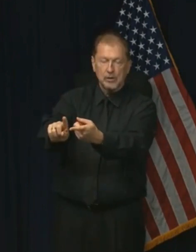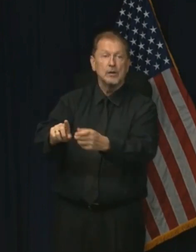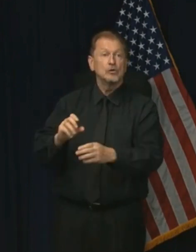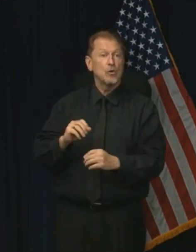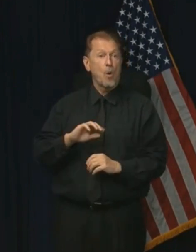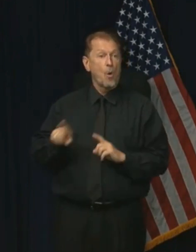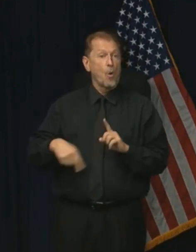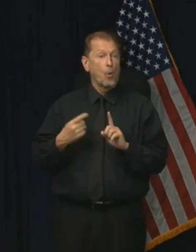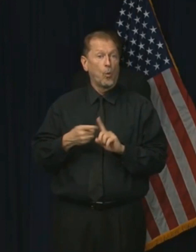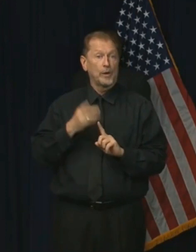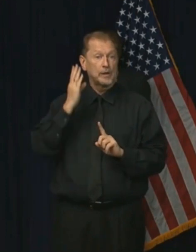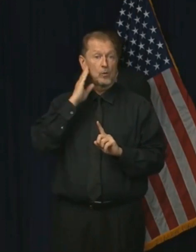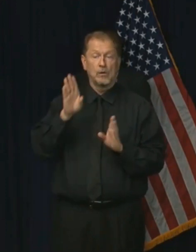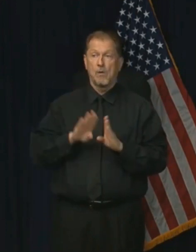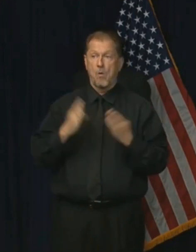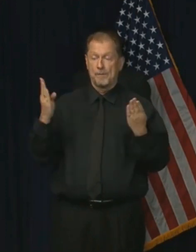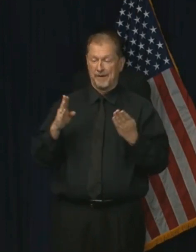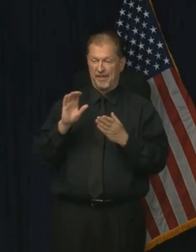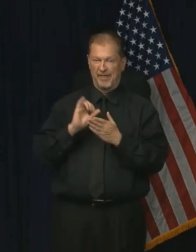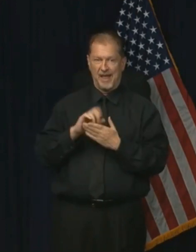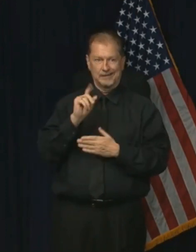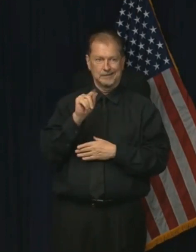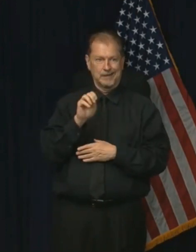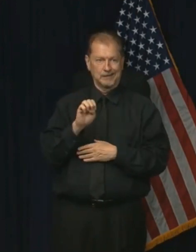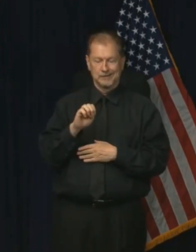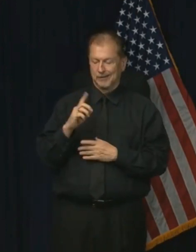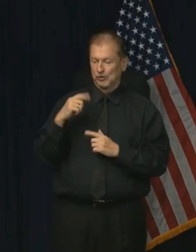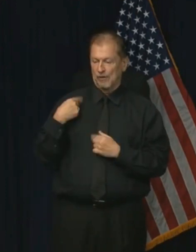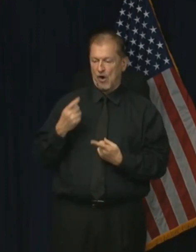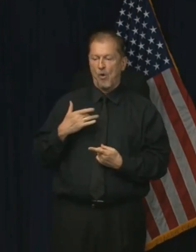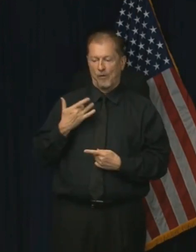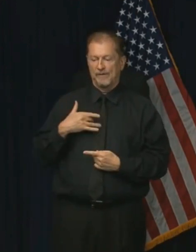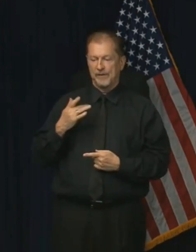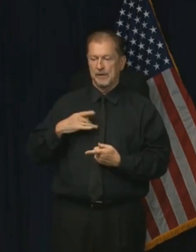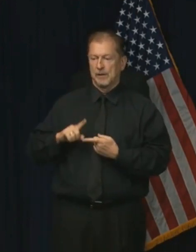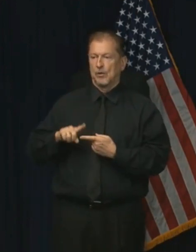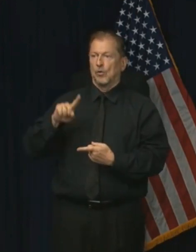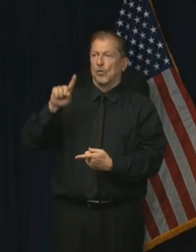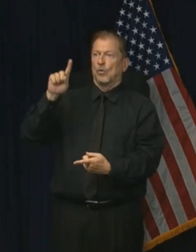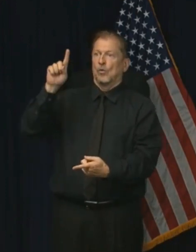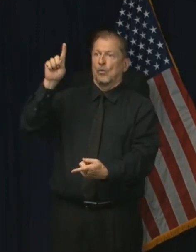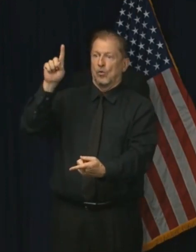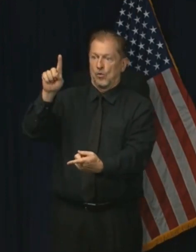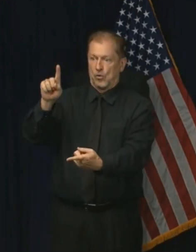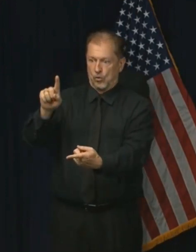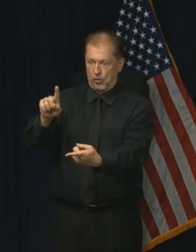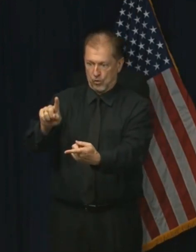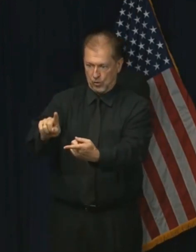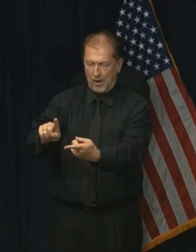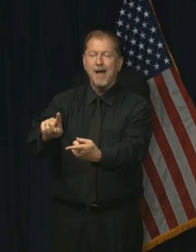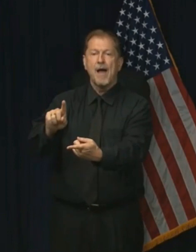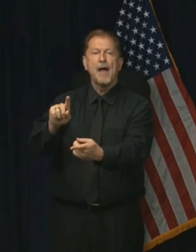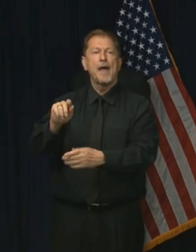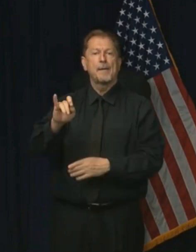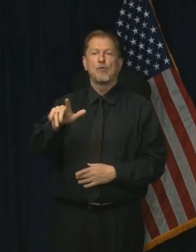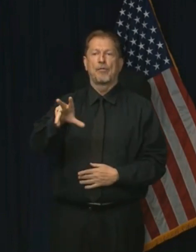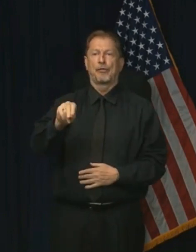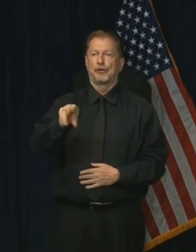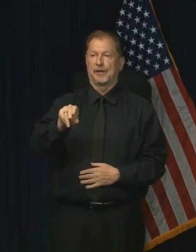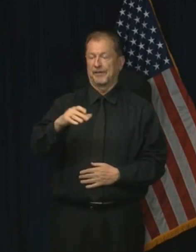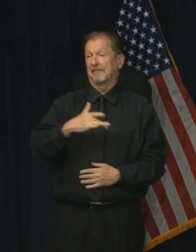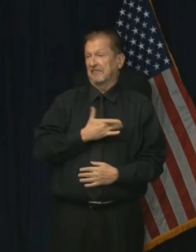educated, you know, date that they've come up with between the experts and those of us who know something about,